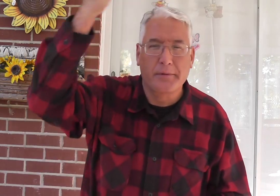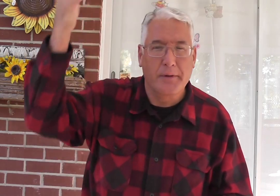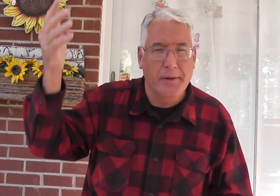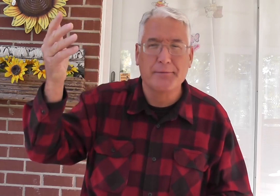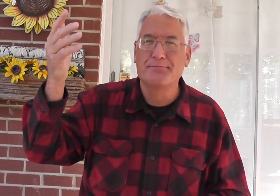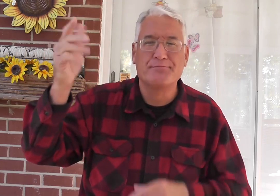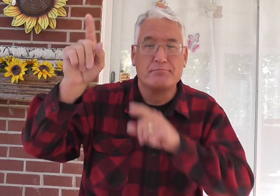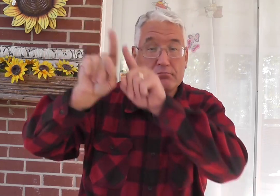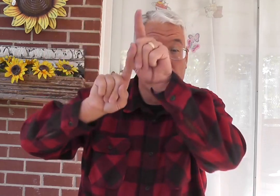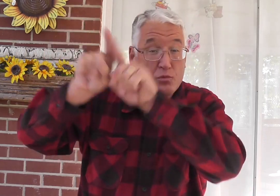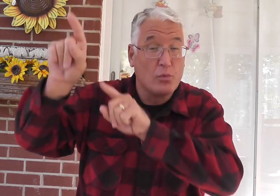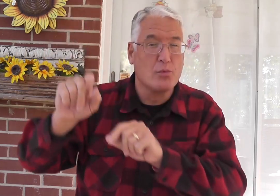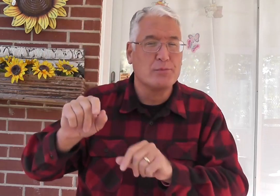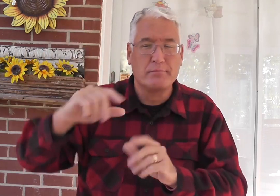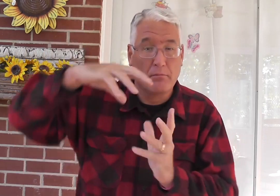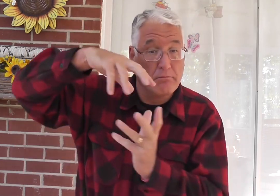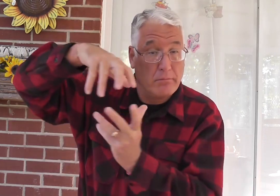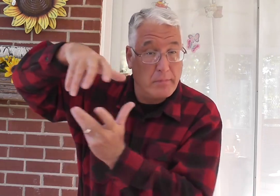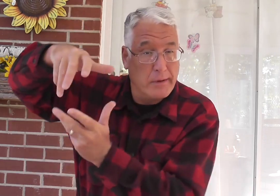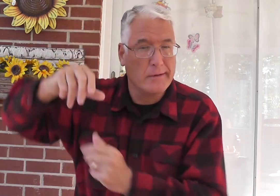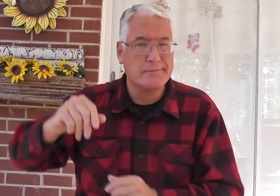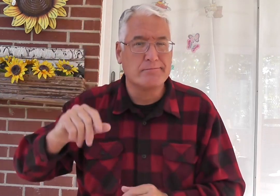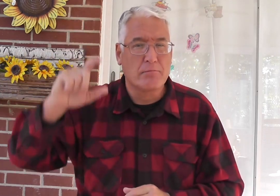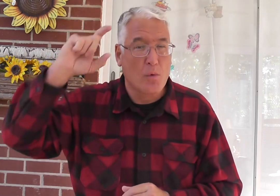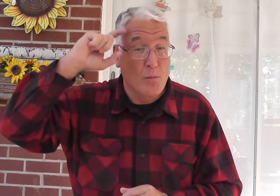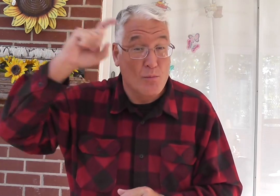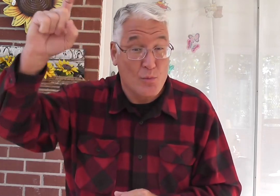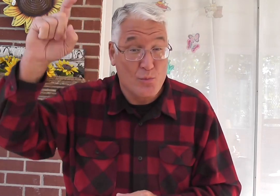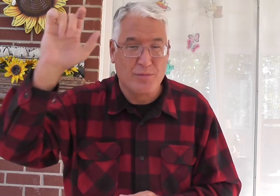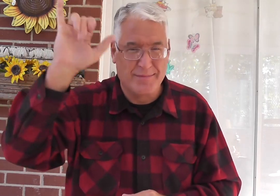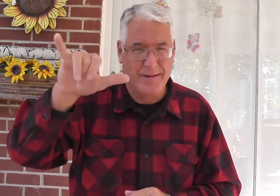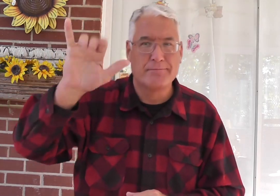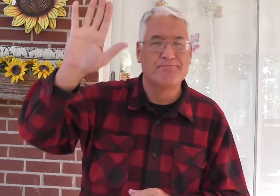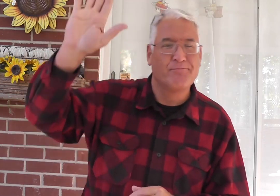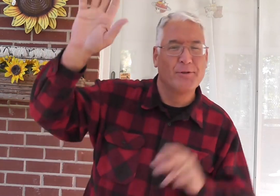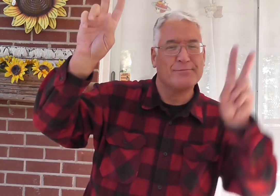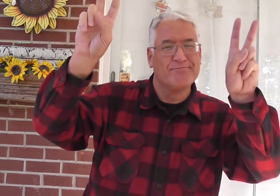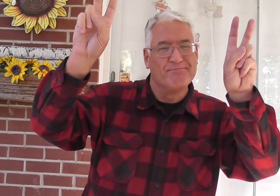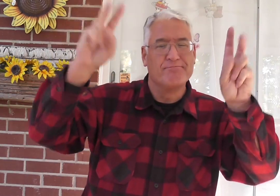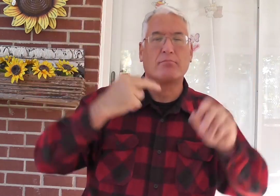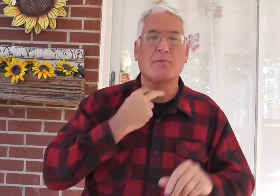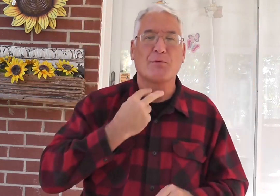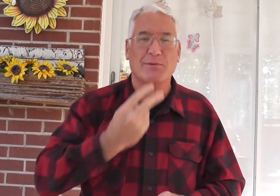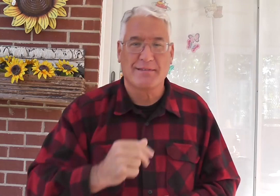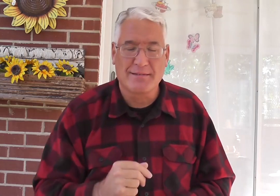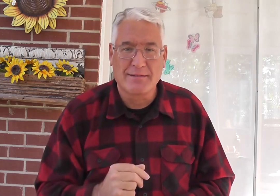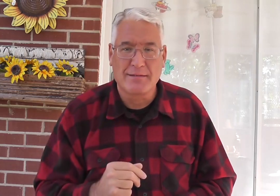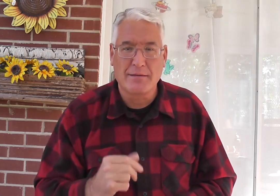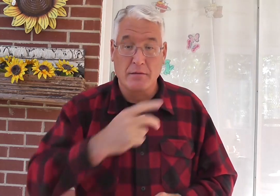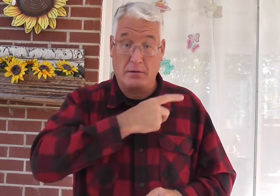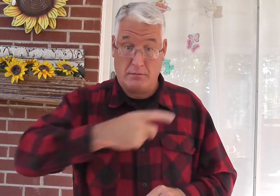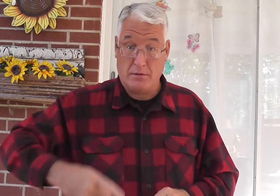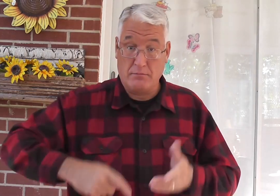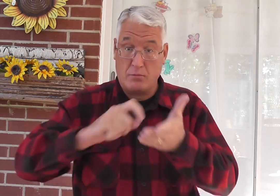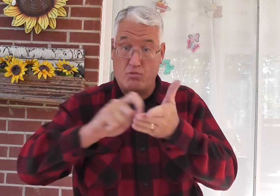Well, the sky, the stars, the planets, the moon. That's the voice.